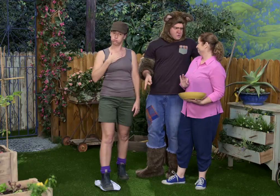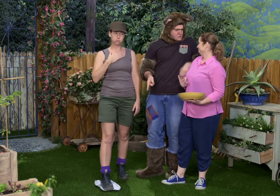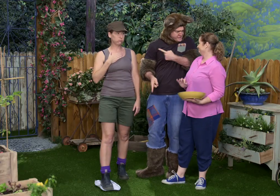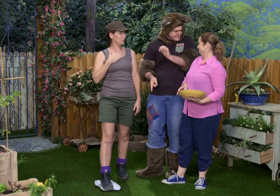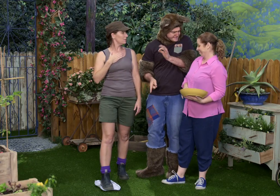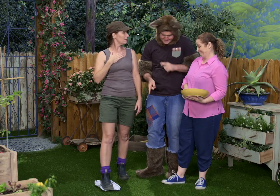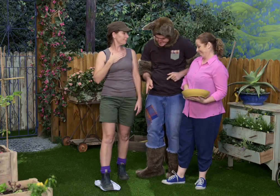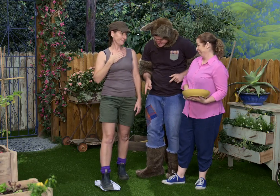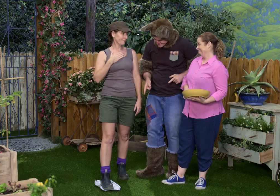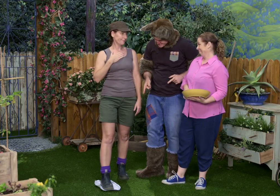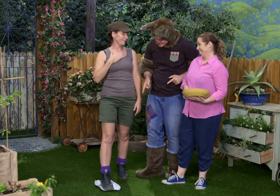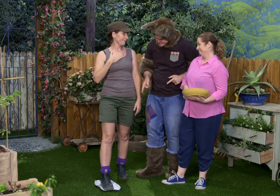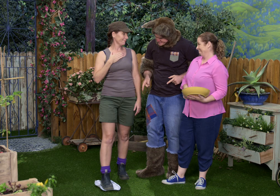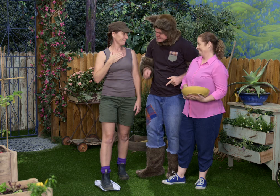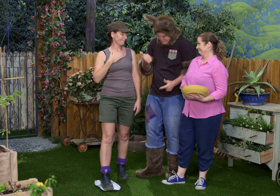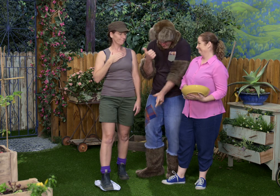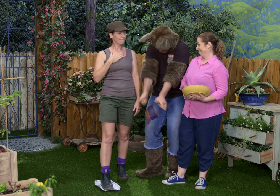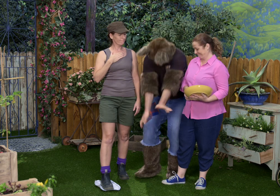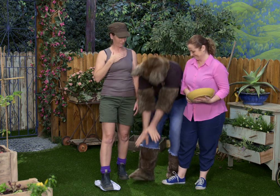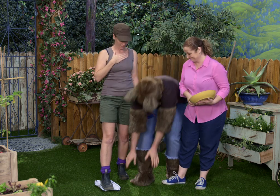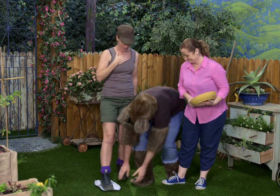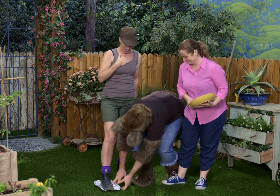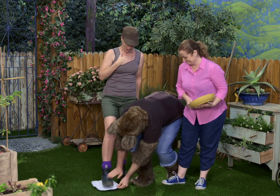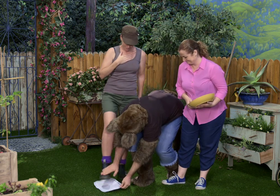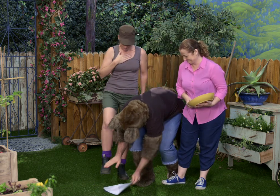Mm-mm. Oh, it's not Amanda. All right. Thank you.